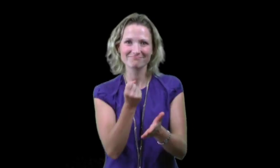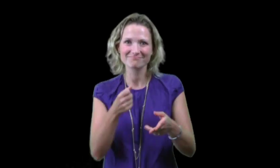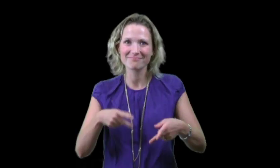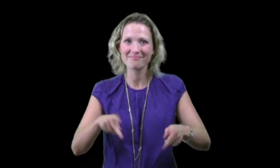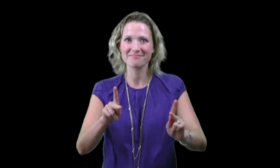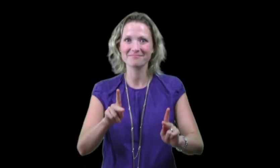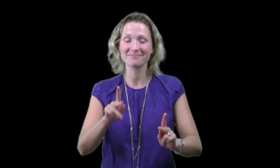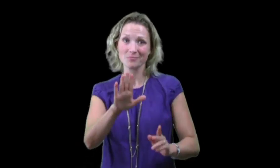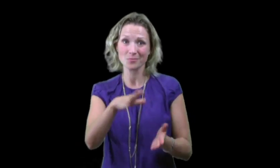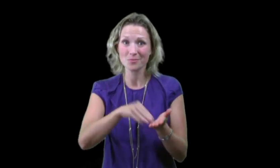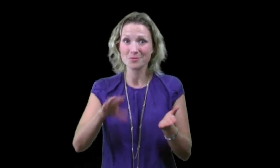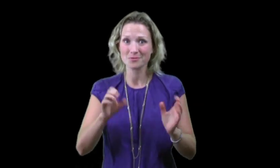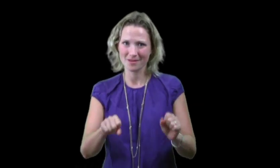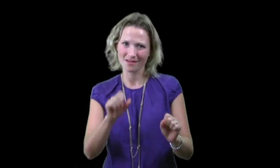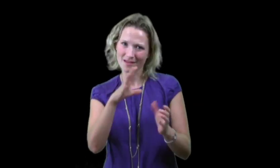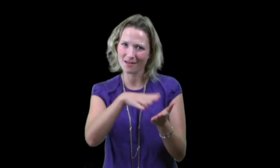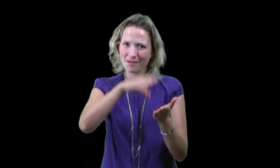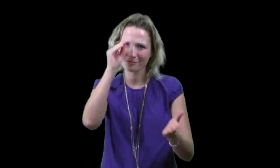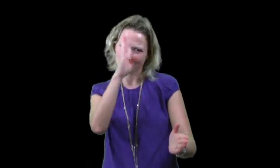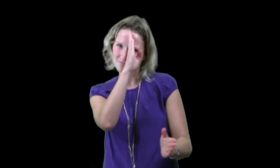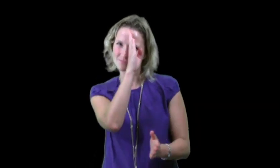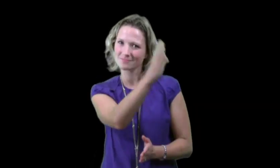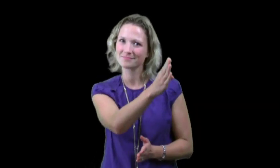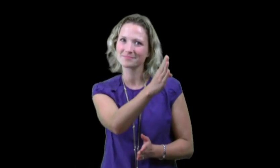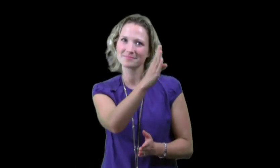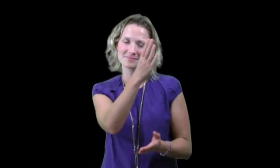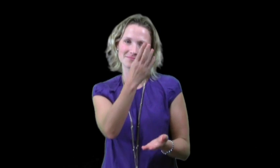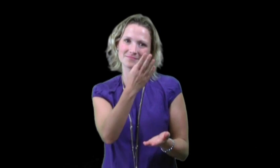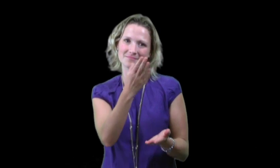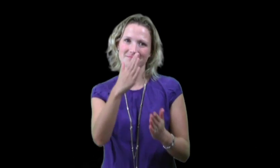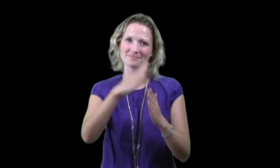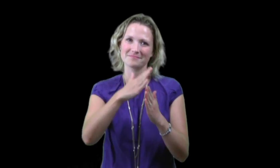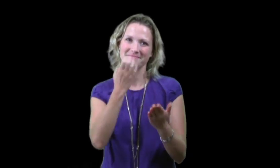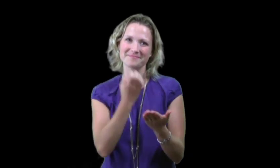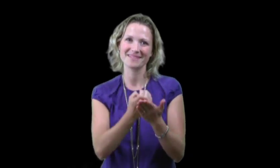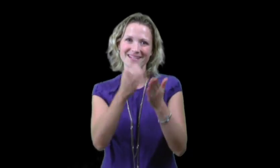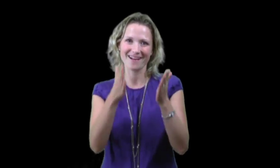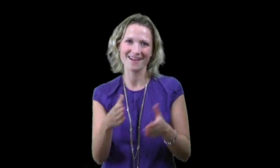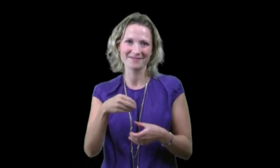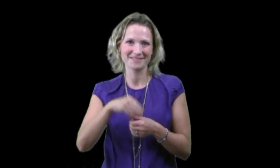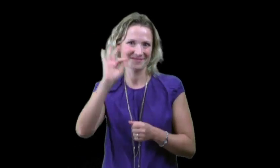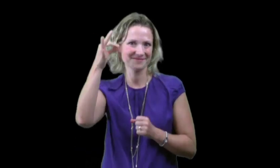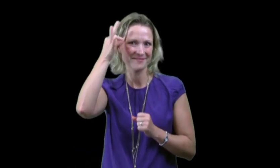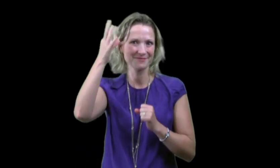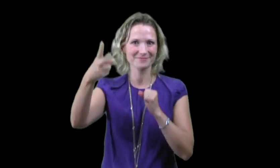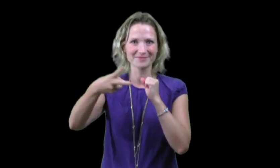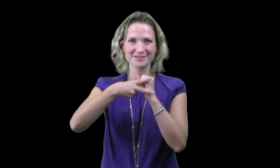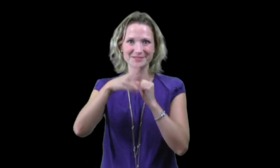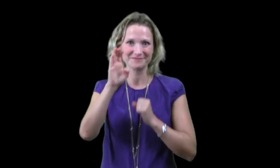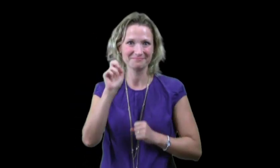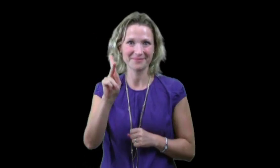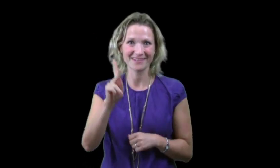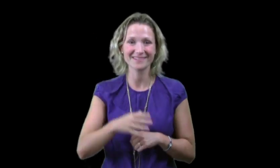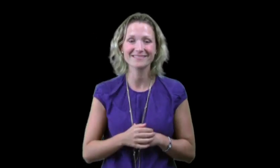Let's take advantage of this opportunity for your students to learn straight from the top economists in the Federal Reserve Bank.